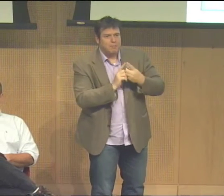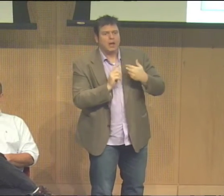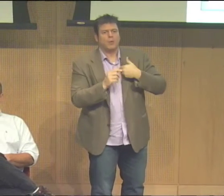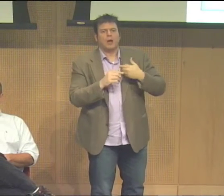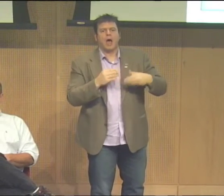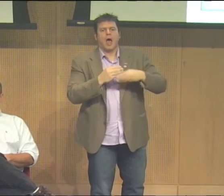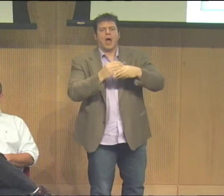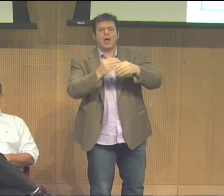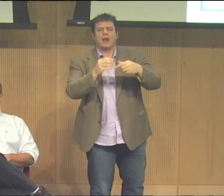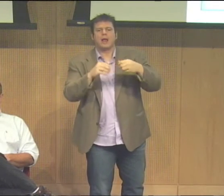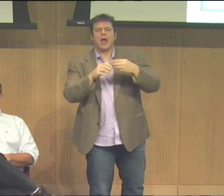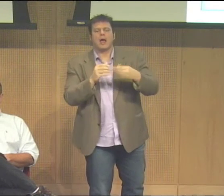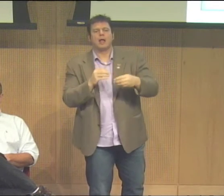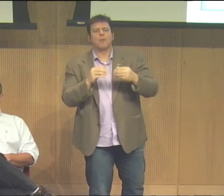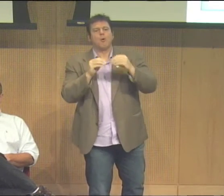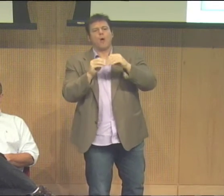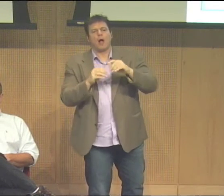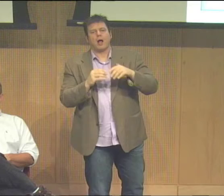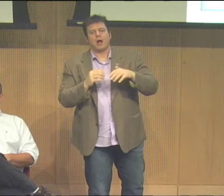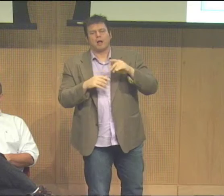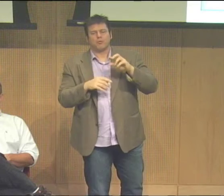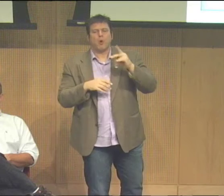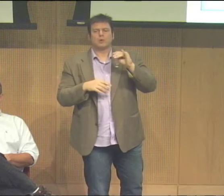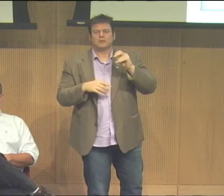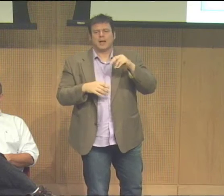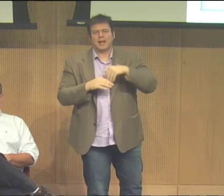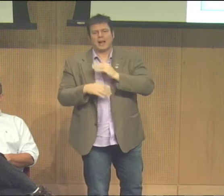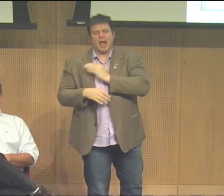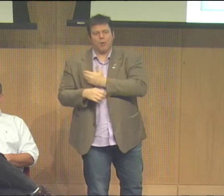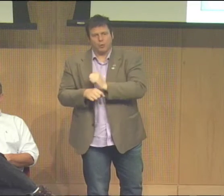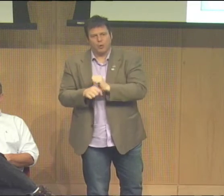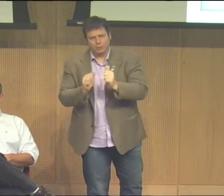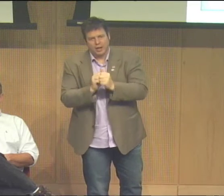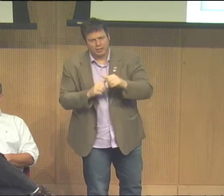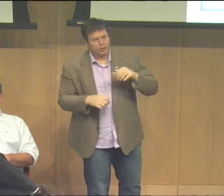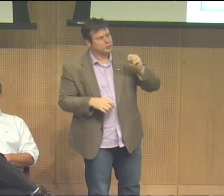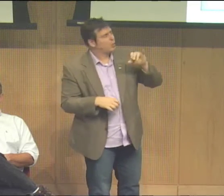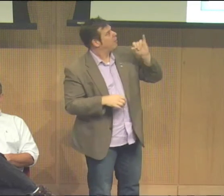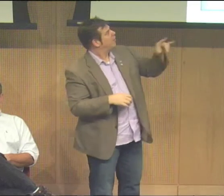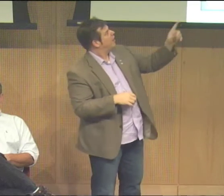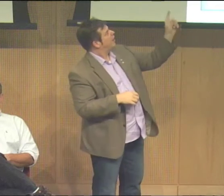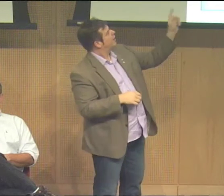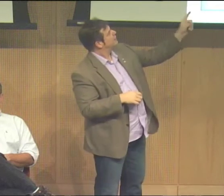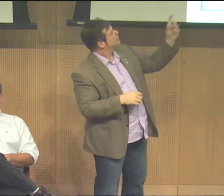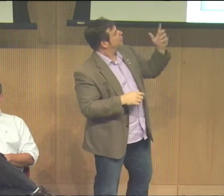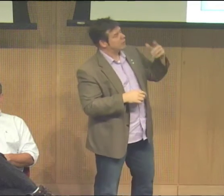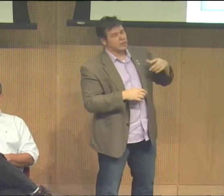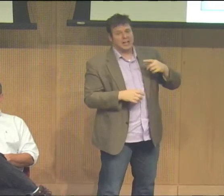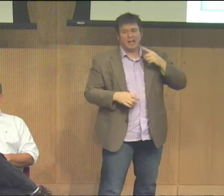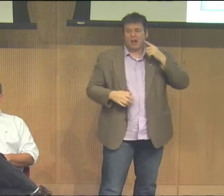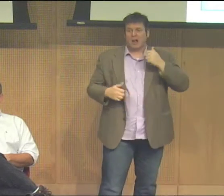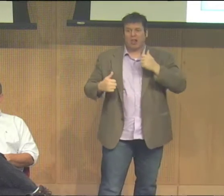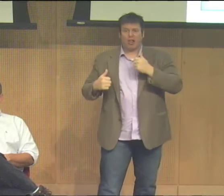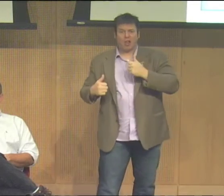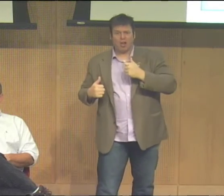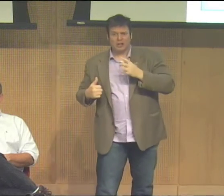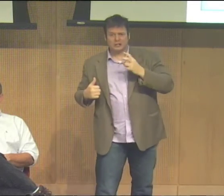so after we met we were talking more about the idea of using road signs in our work and continuing with a motif that's been very